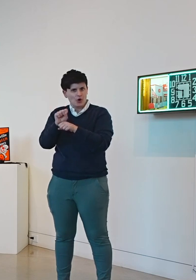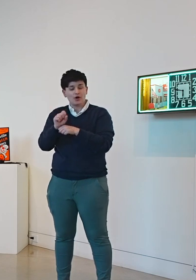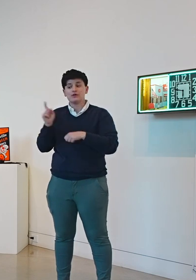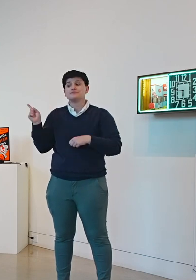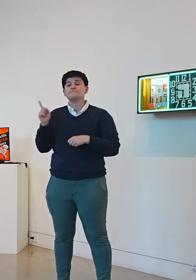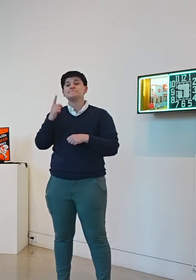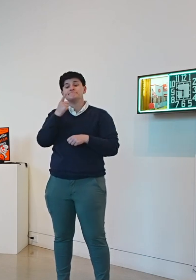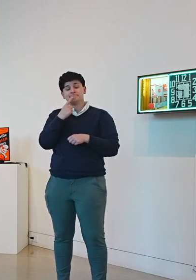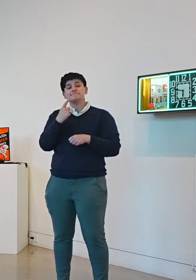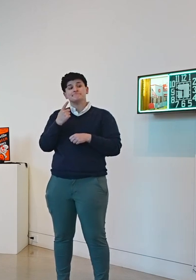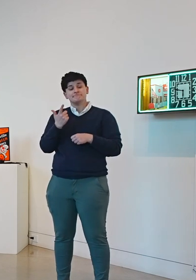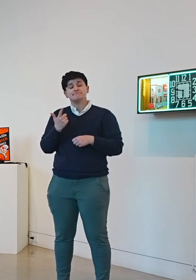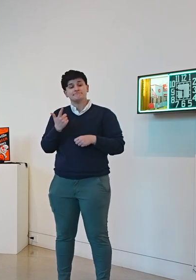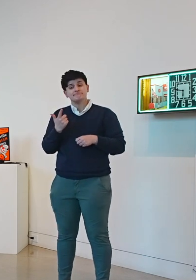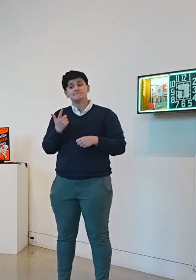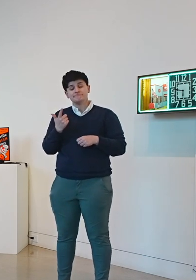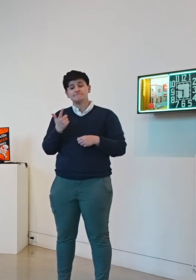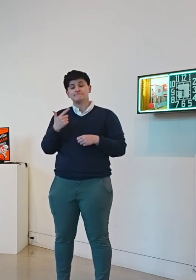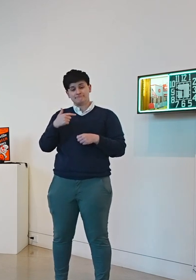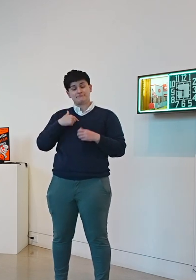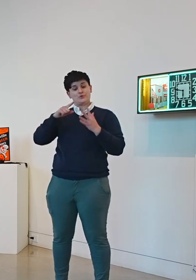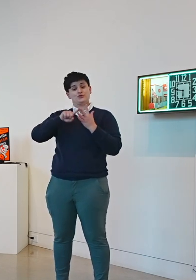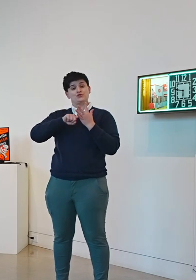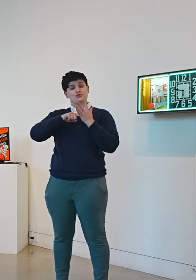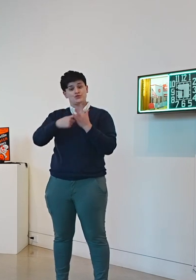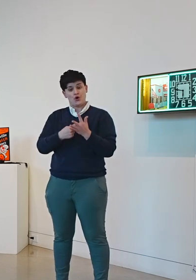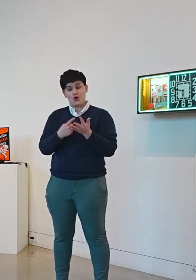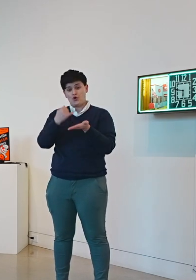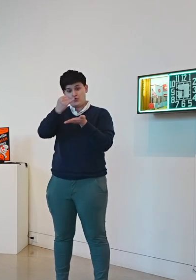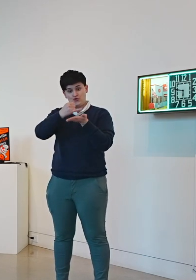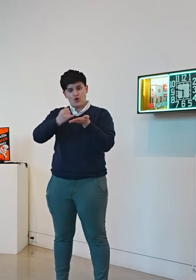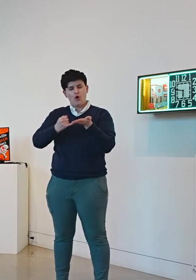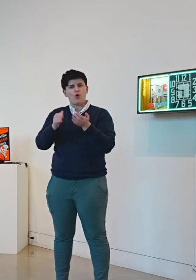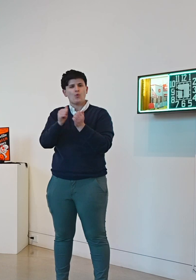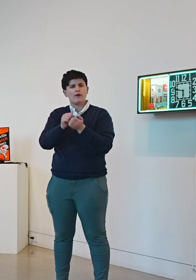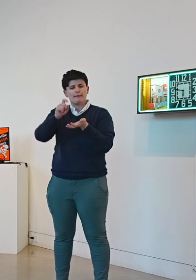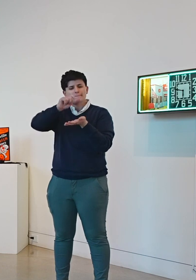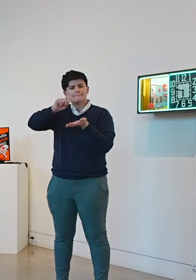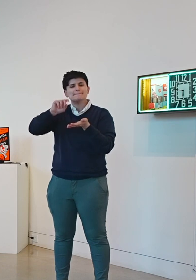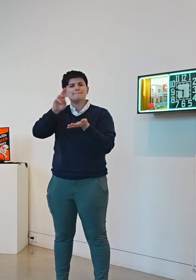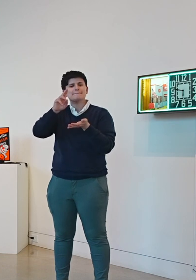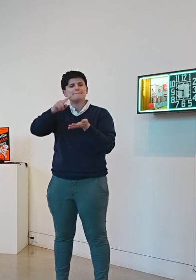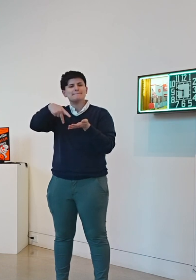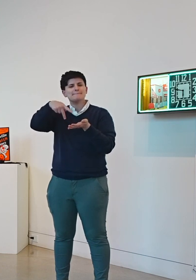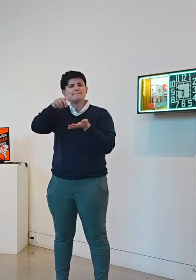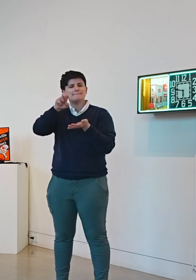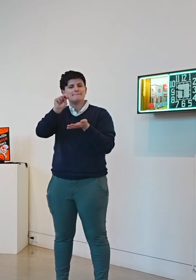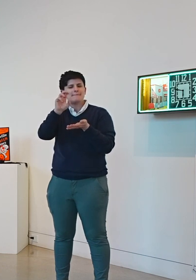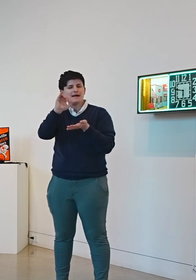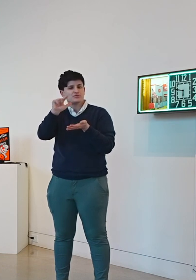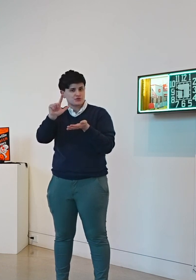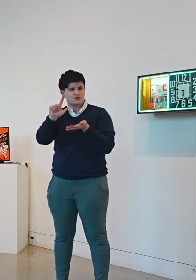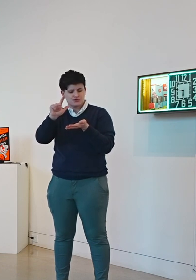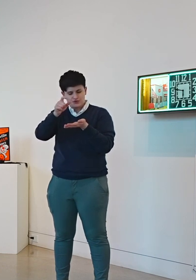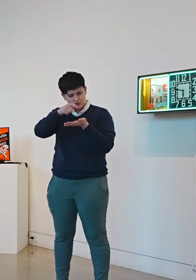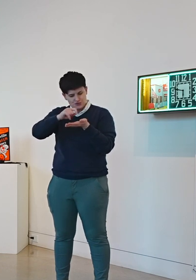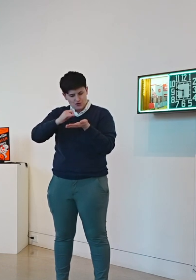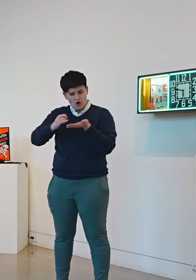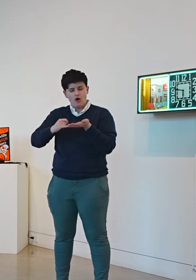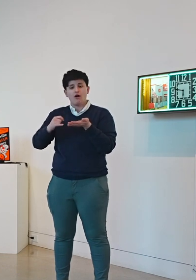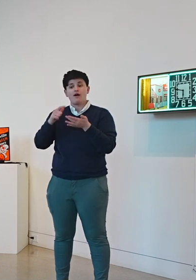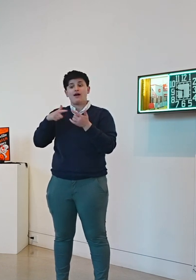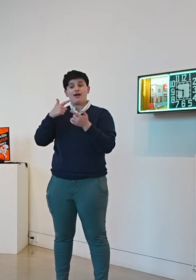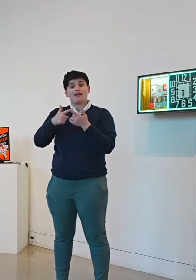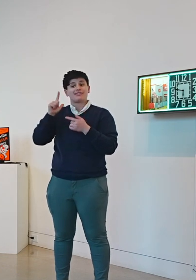out drawing with just pencil drawing and then when I went to